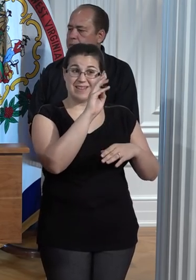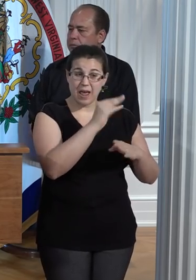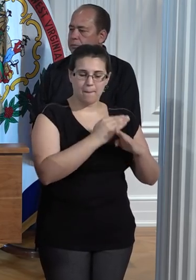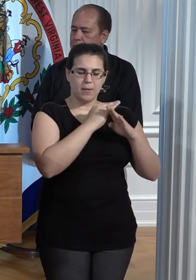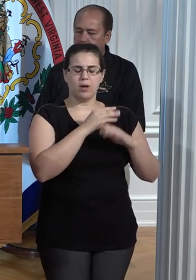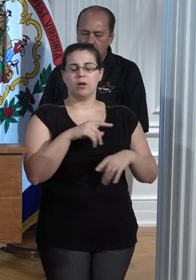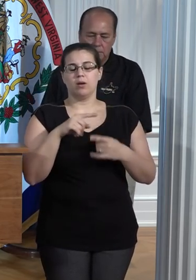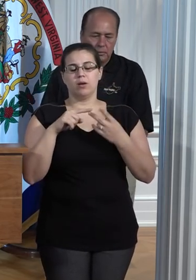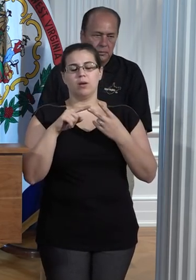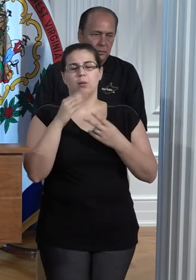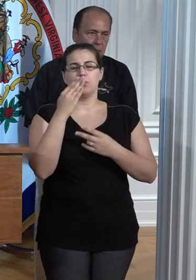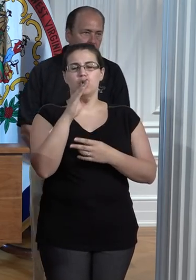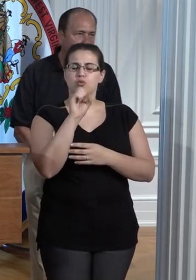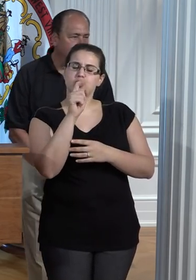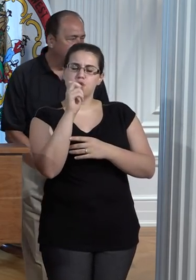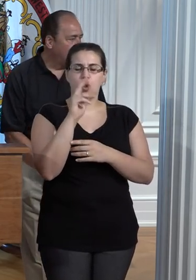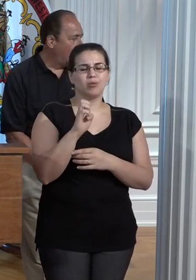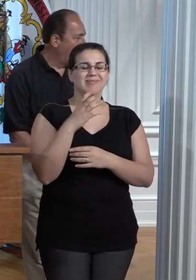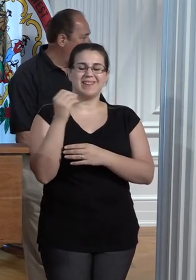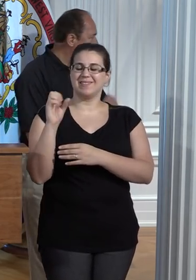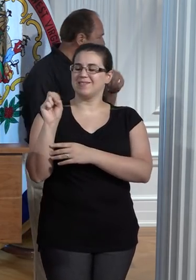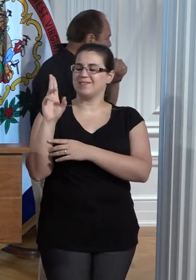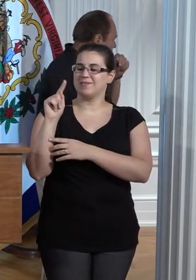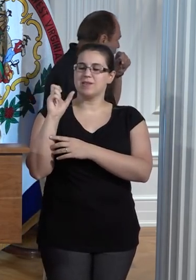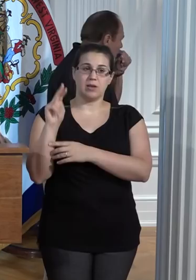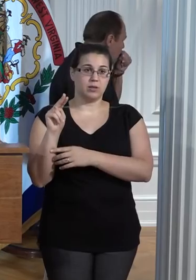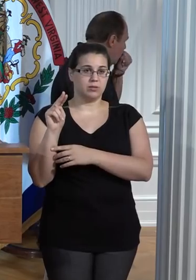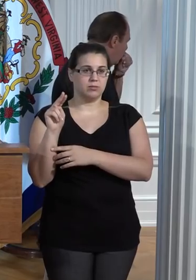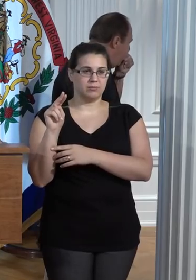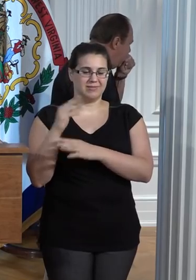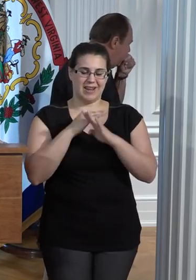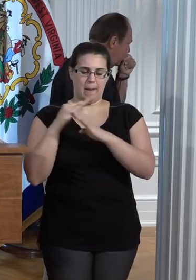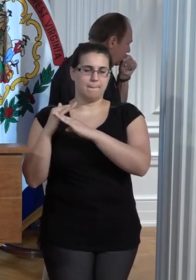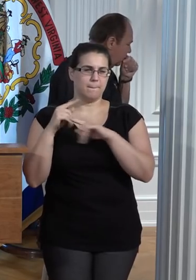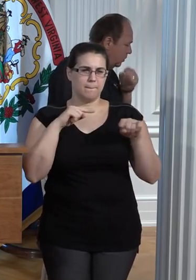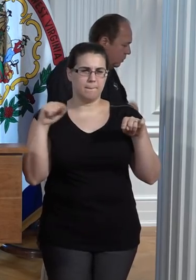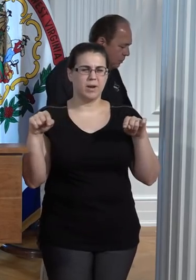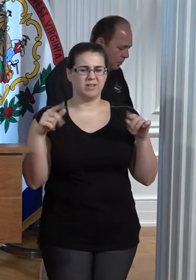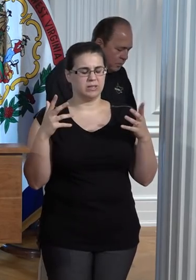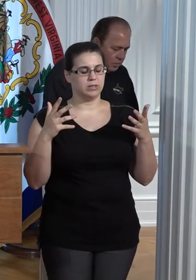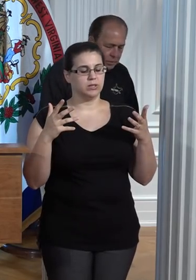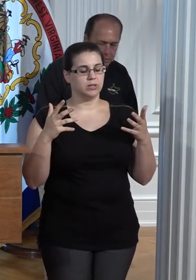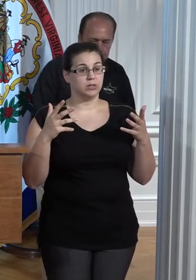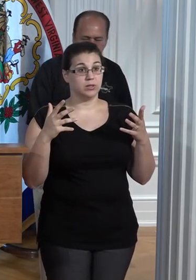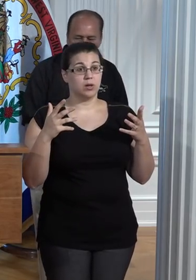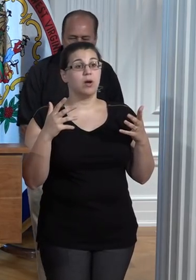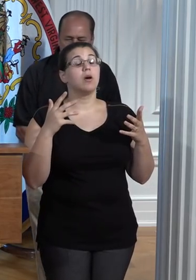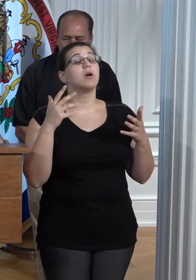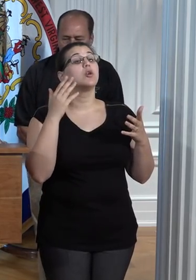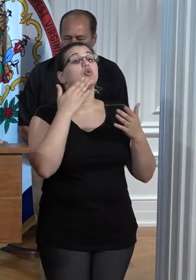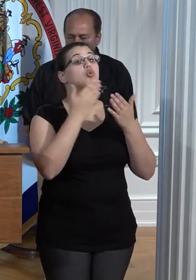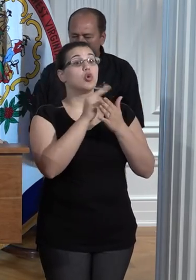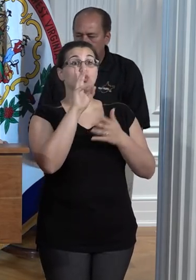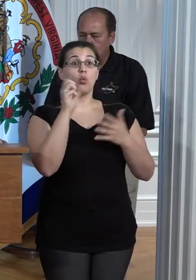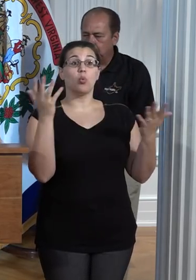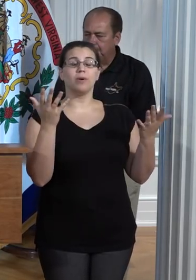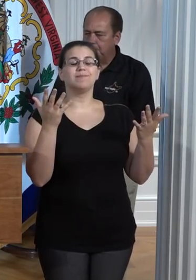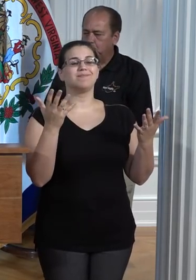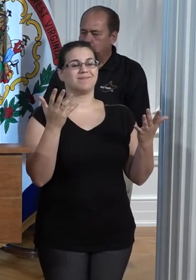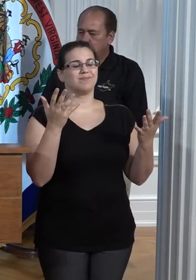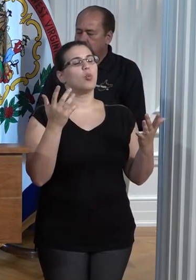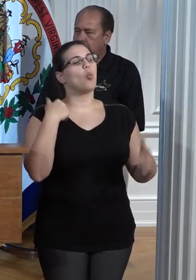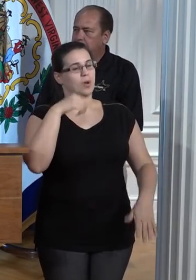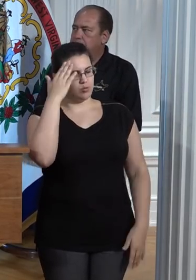Sutton Dam. The good news is that we're reassured that the dams are